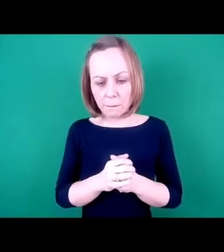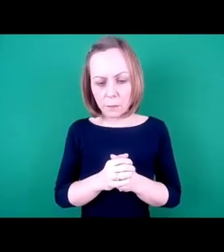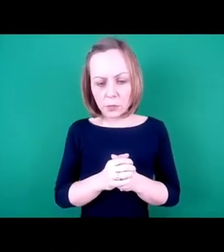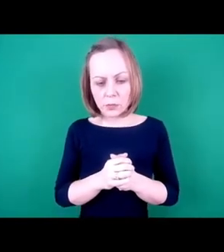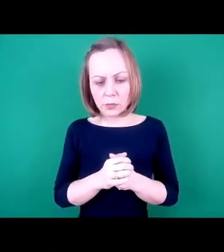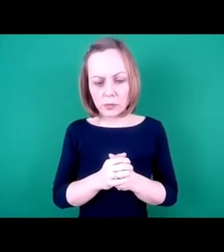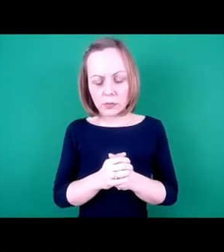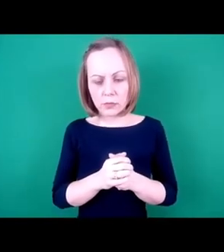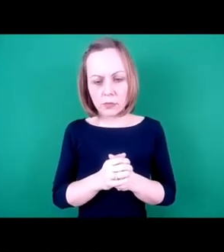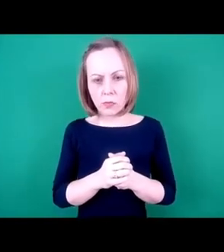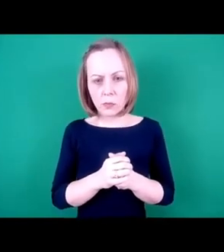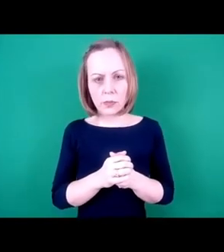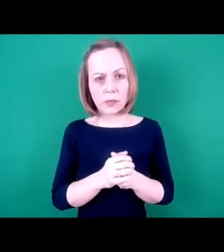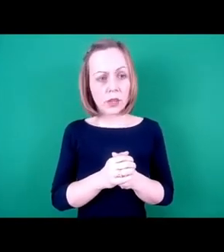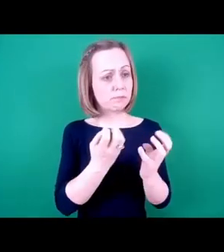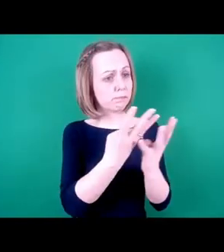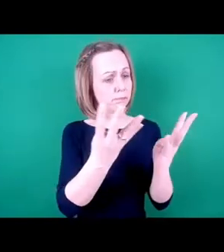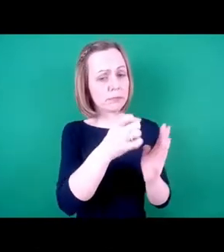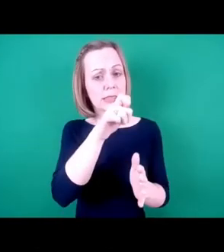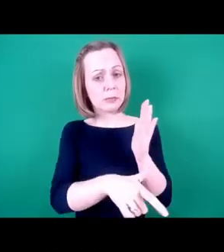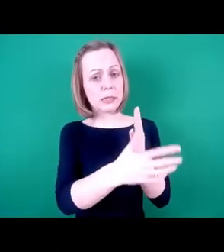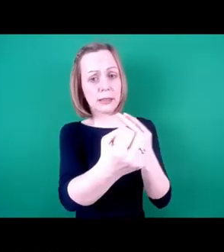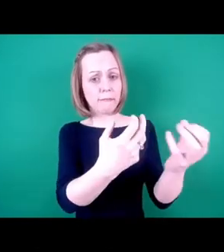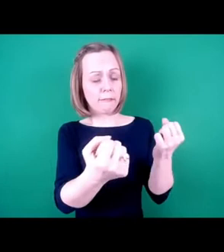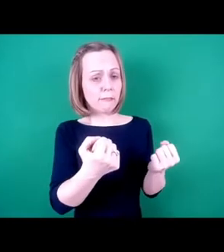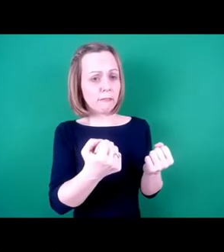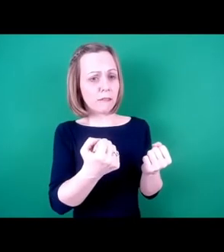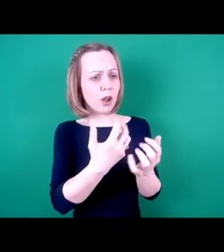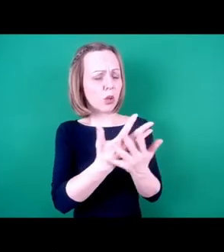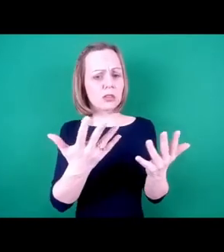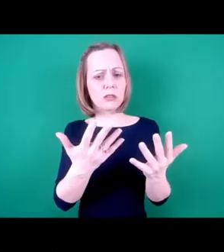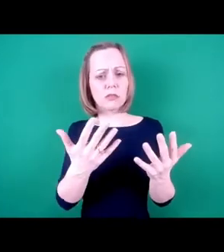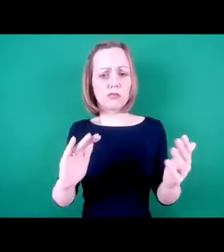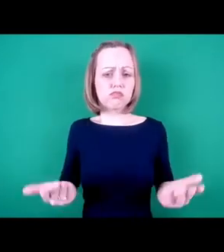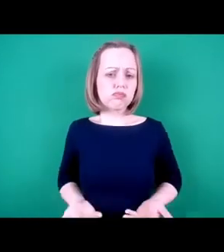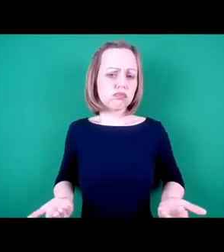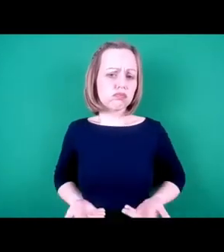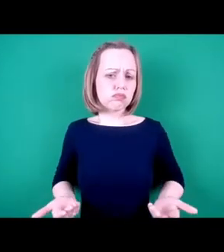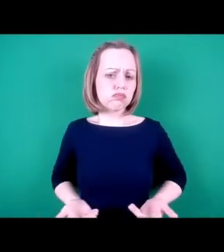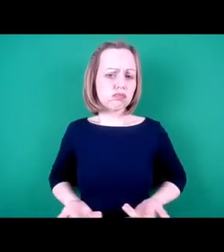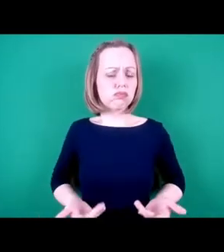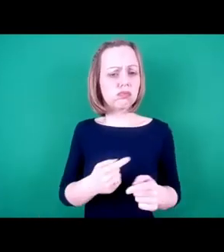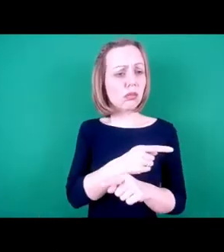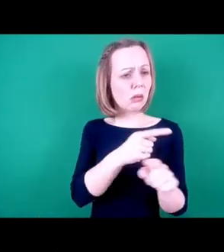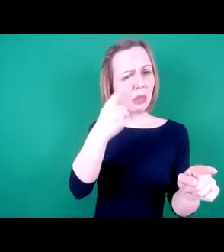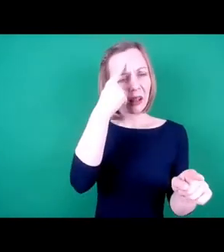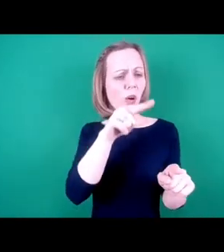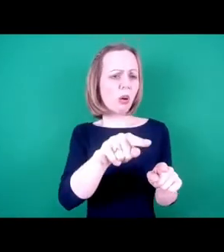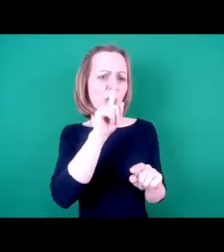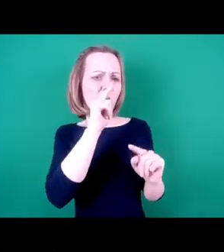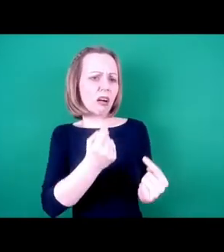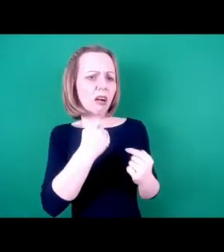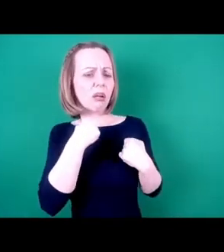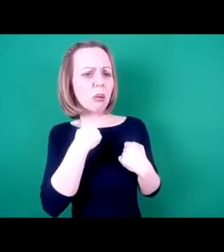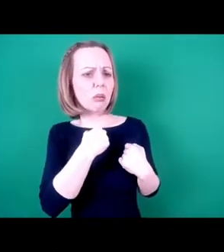think, often experience a lot of ambivalence. We're often underestimated, seen as helpless,